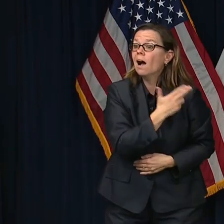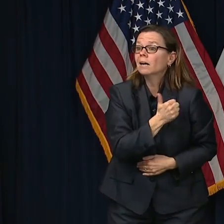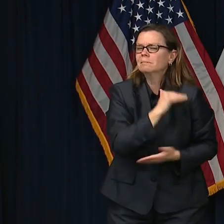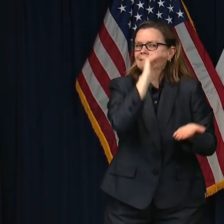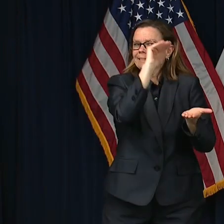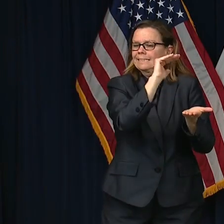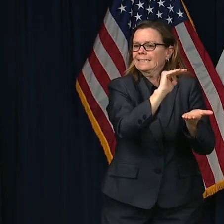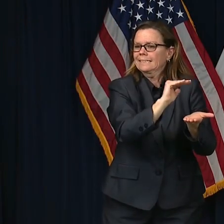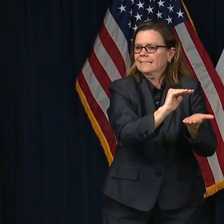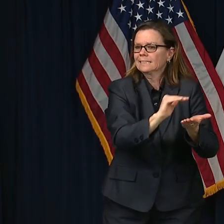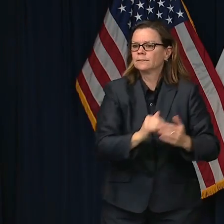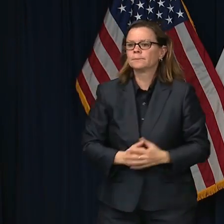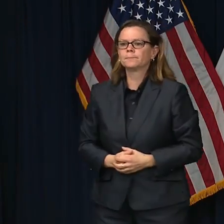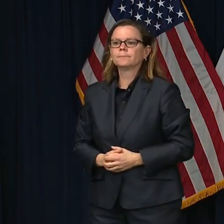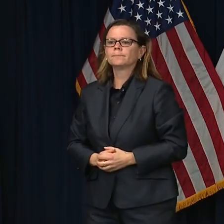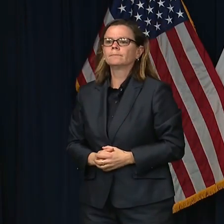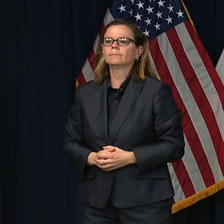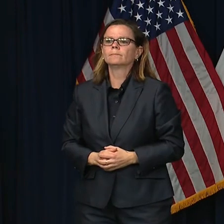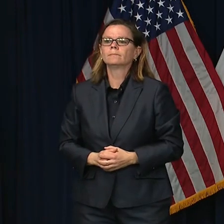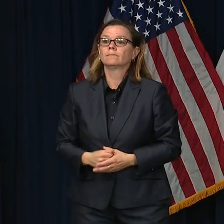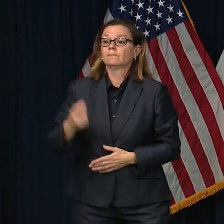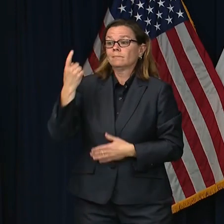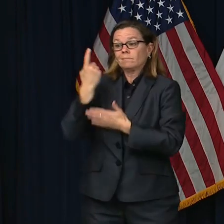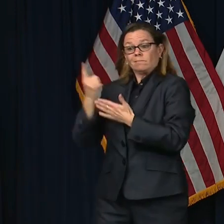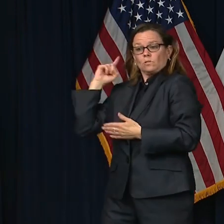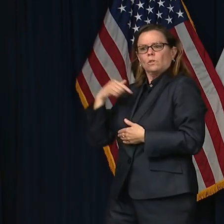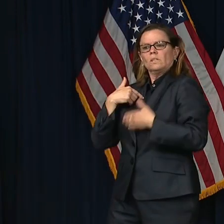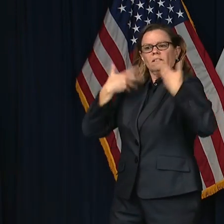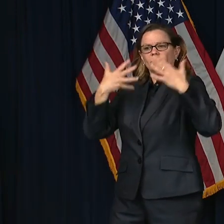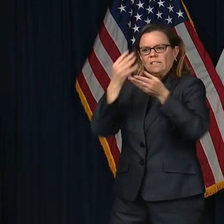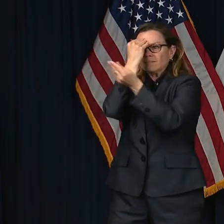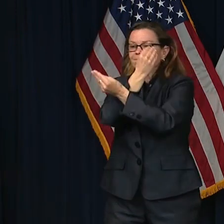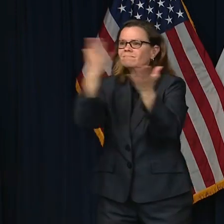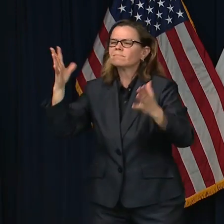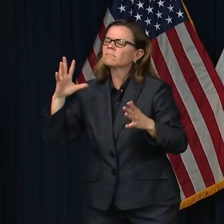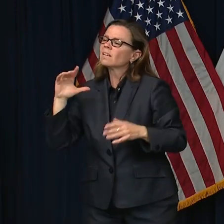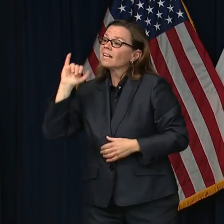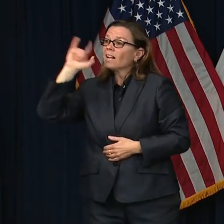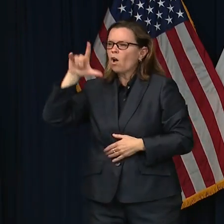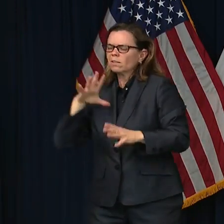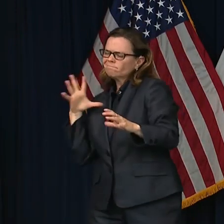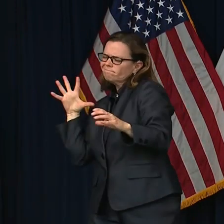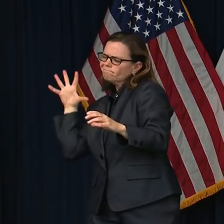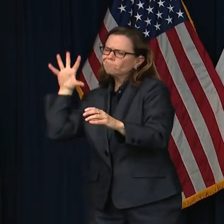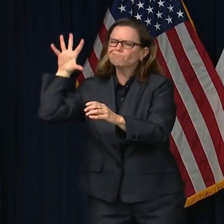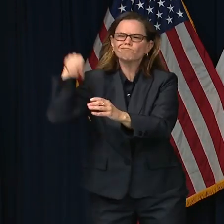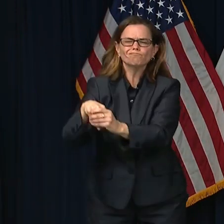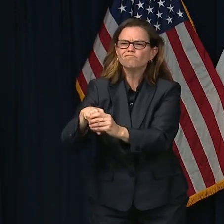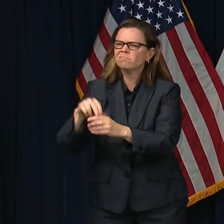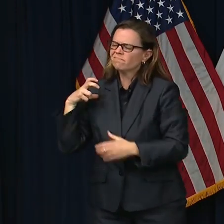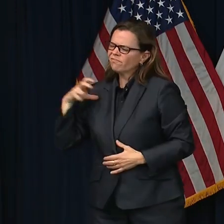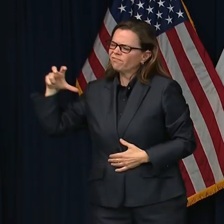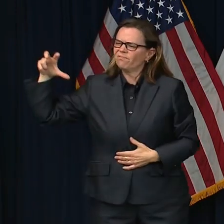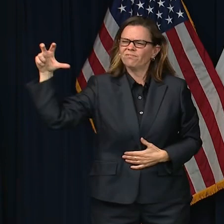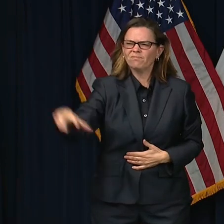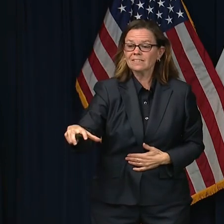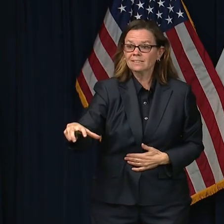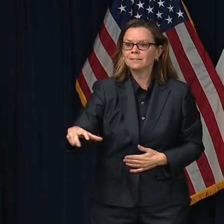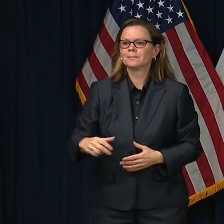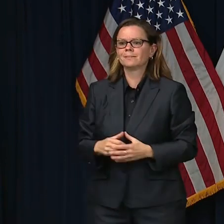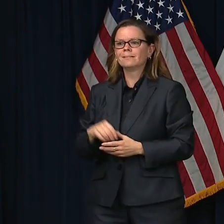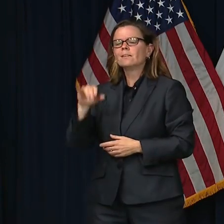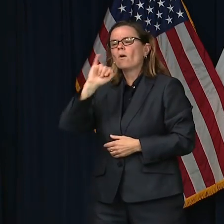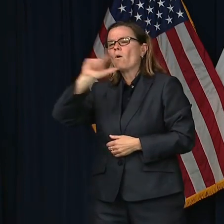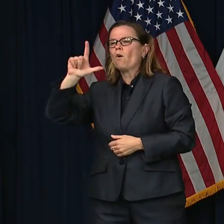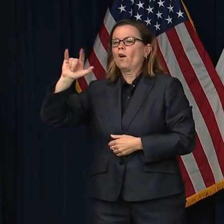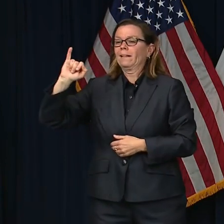that week, people from all across the state of Illinois, people around the world with ties to East St. Louis, or